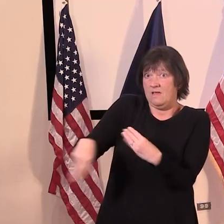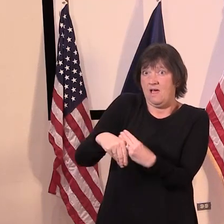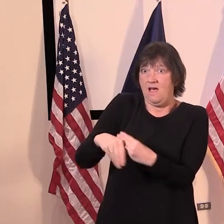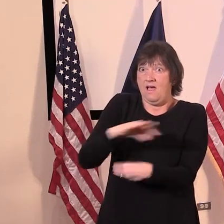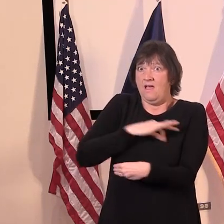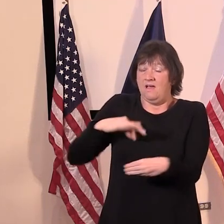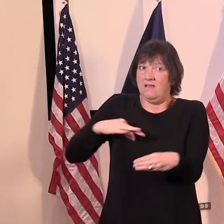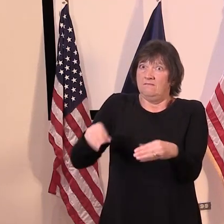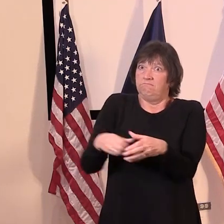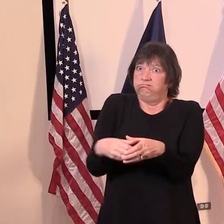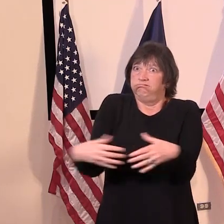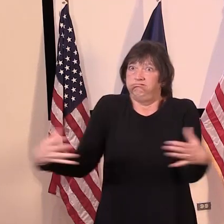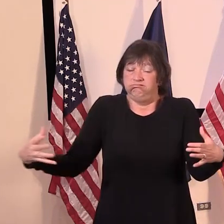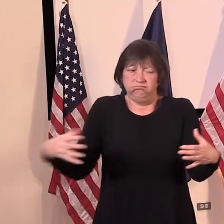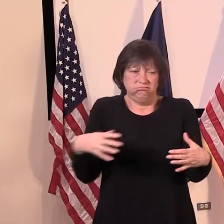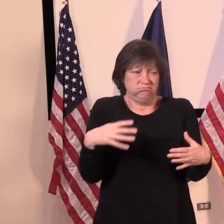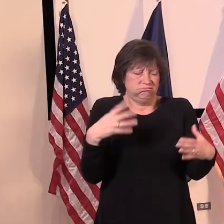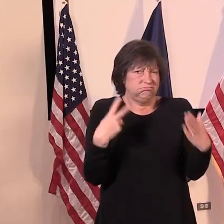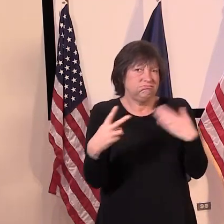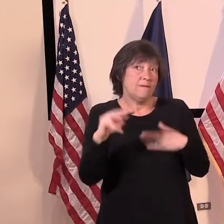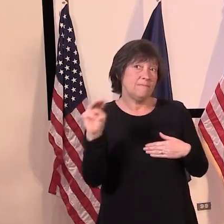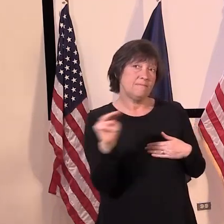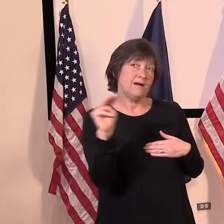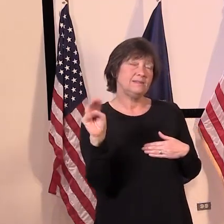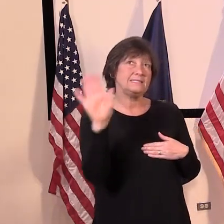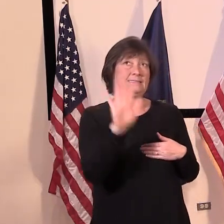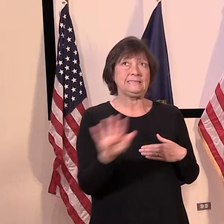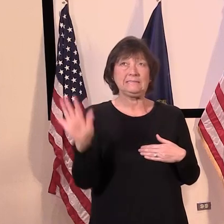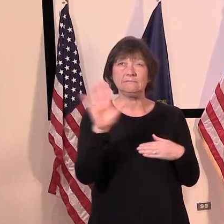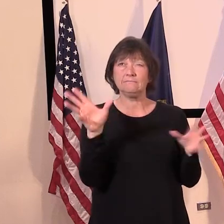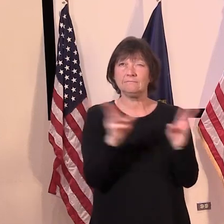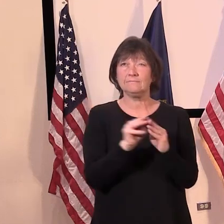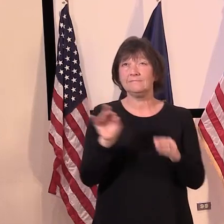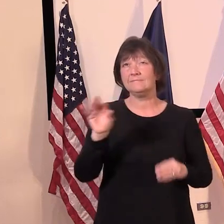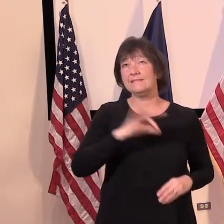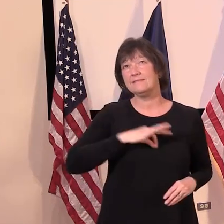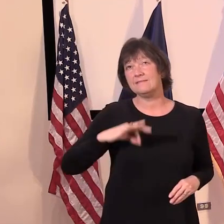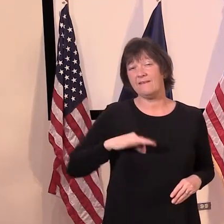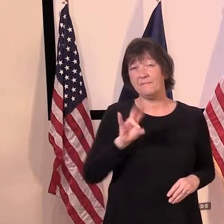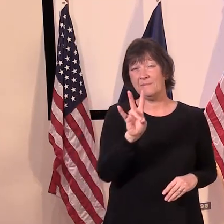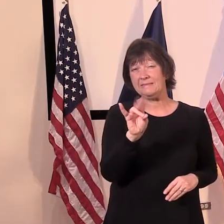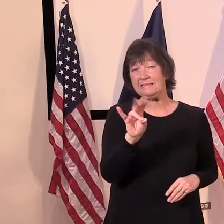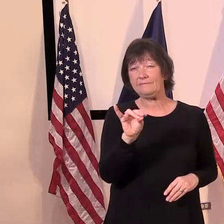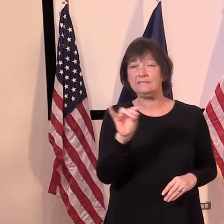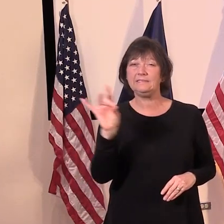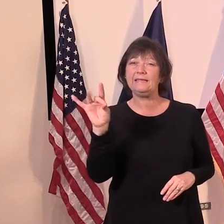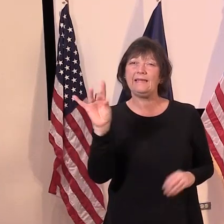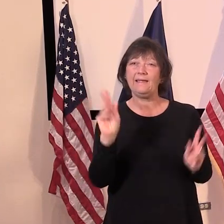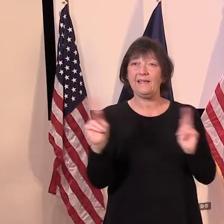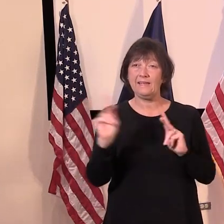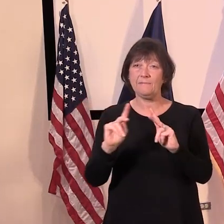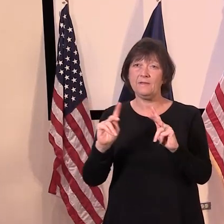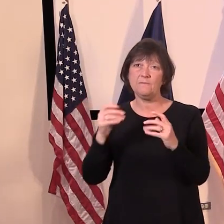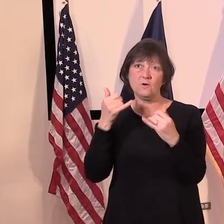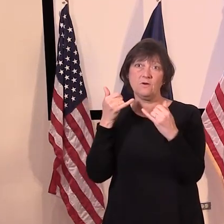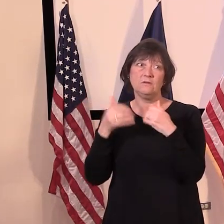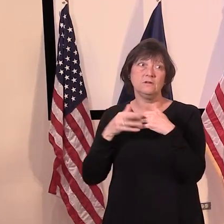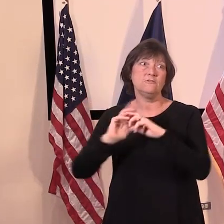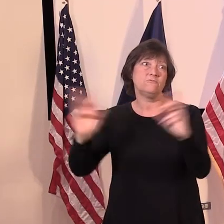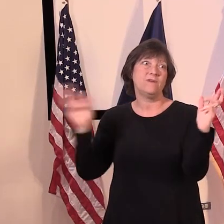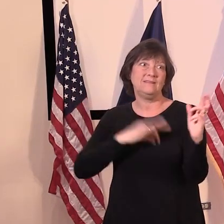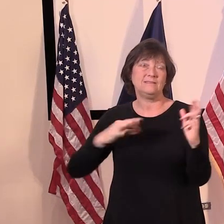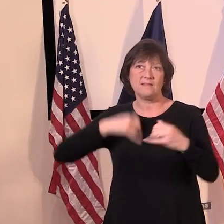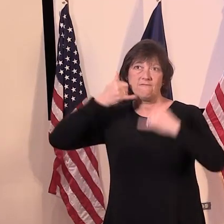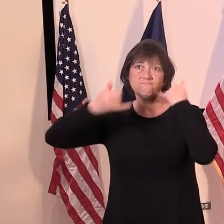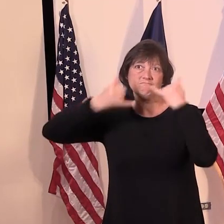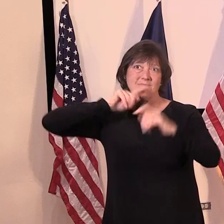And then as of Monday, we should have somewhere between 70 and 80 people, uh, in that call center alone. And